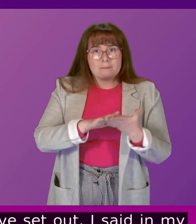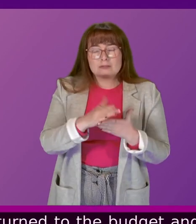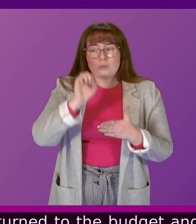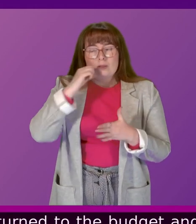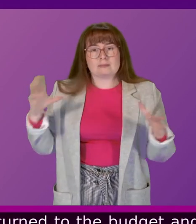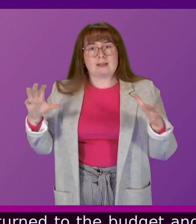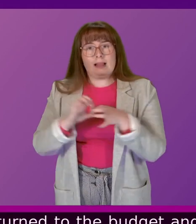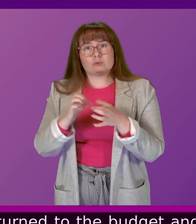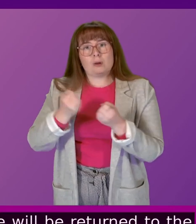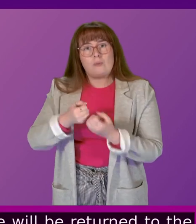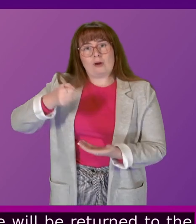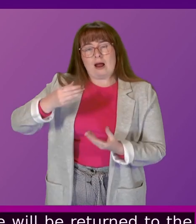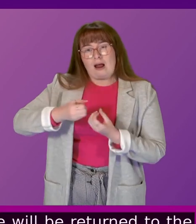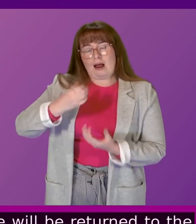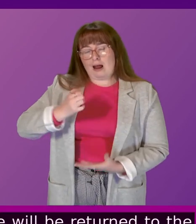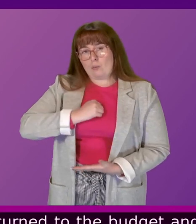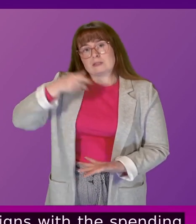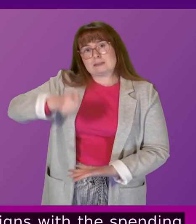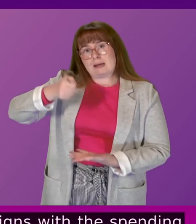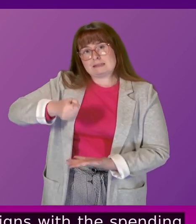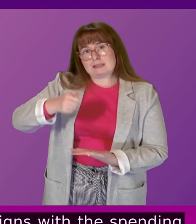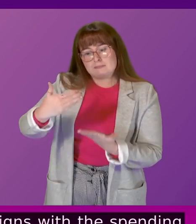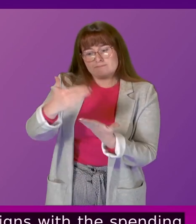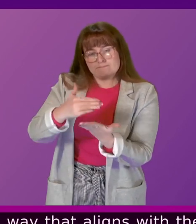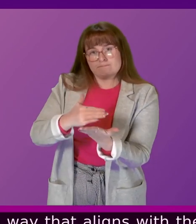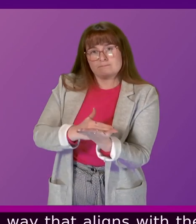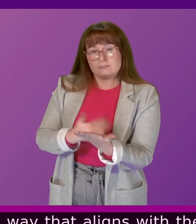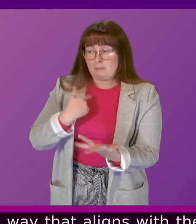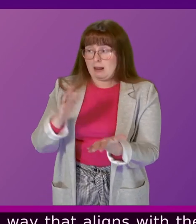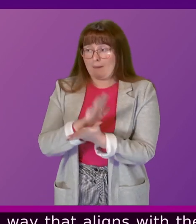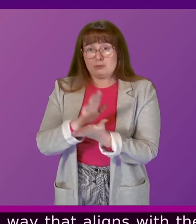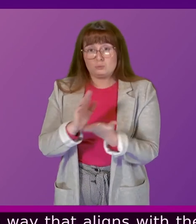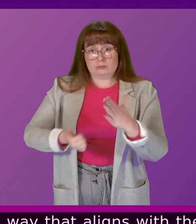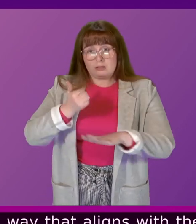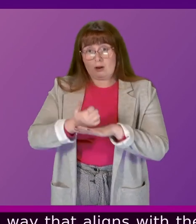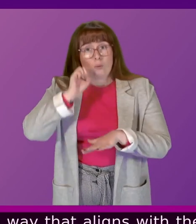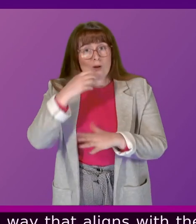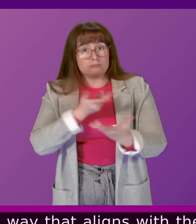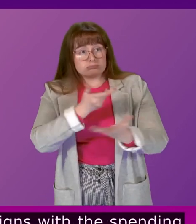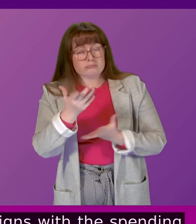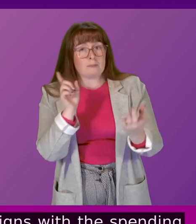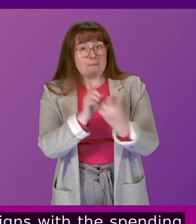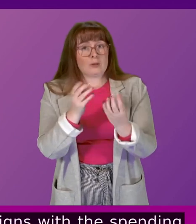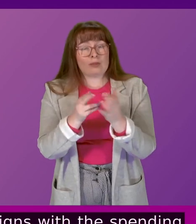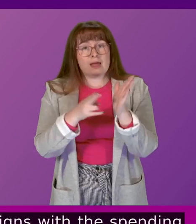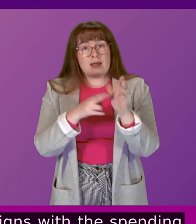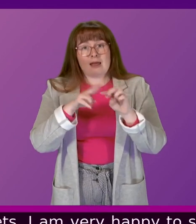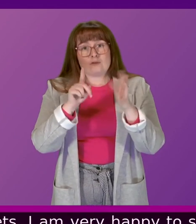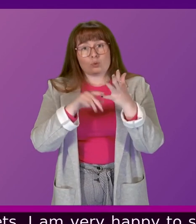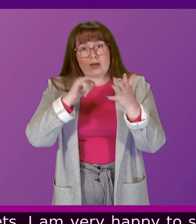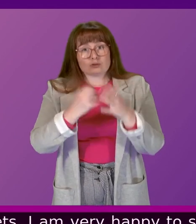spending profile of those budgets. I'm very happy to set that out. I'll be meeting with NFUS